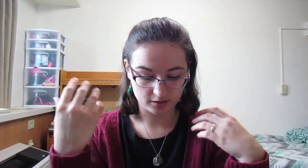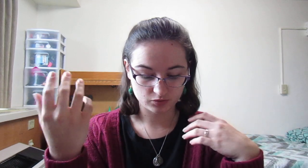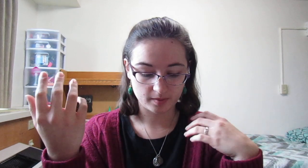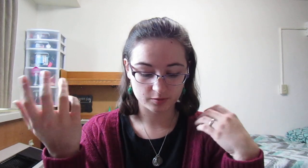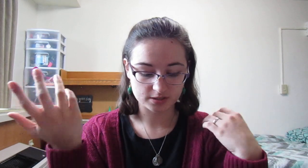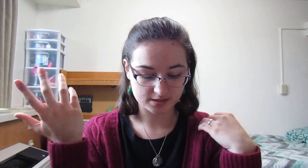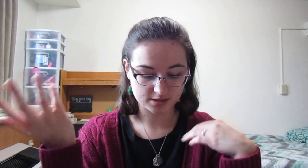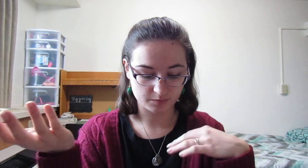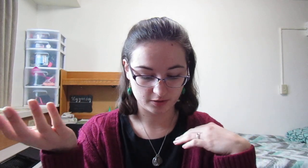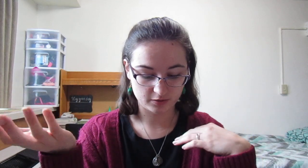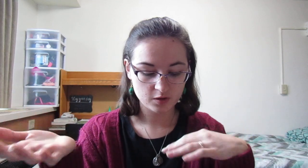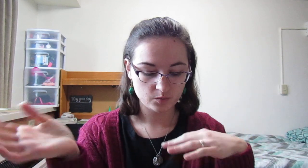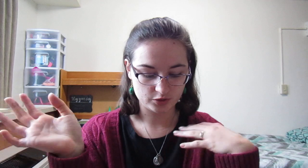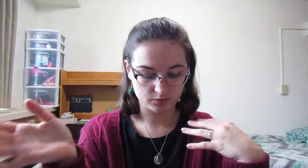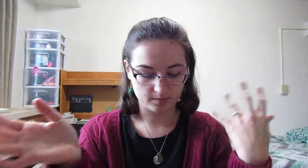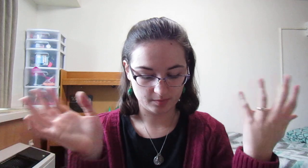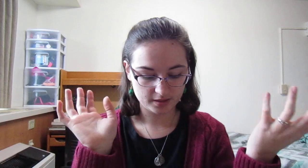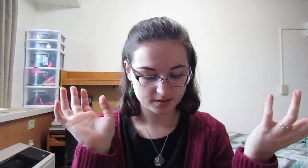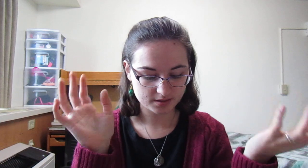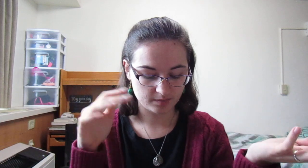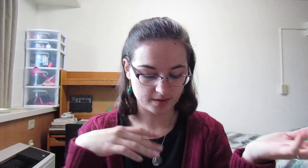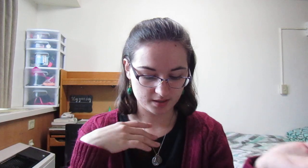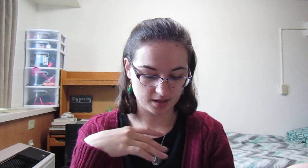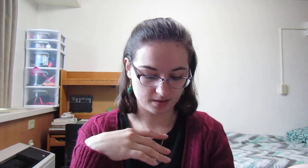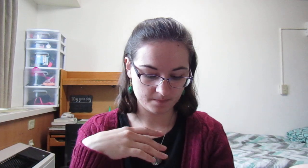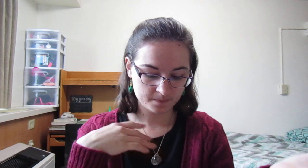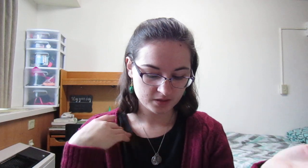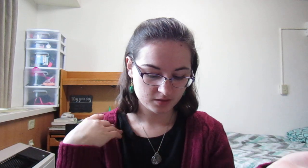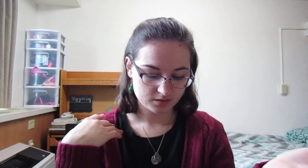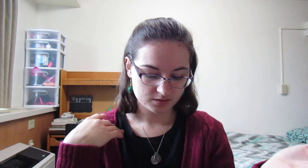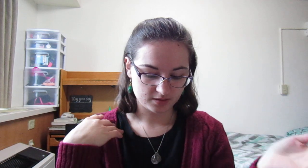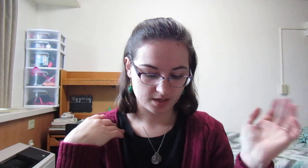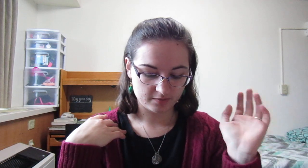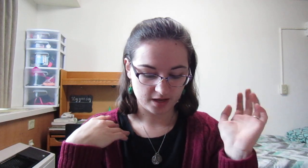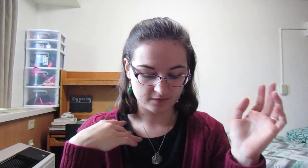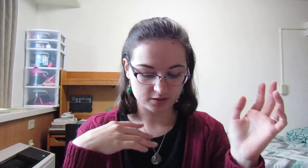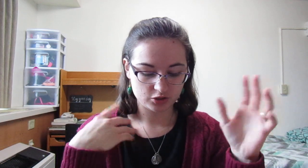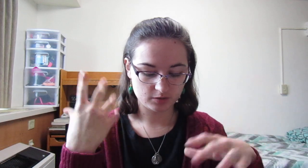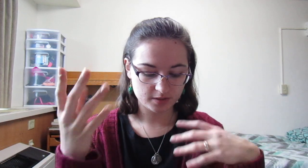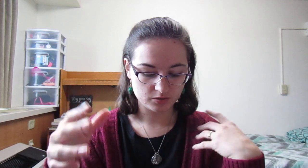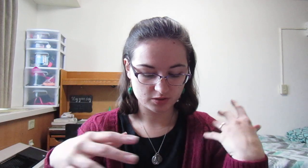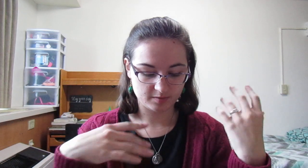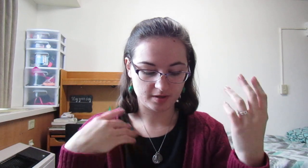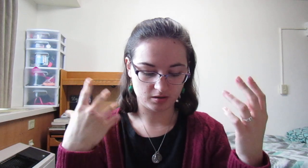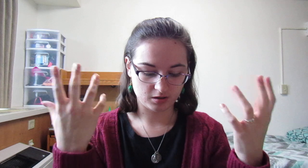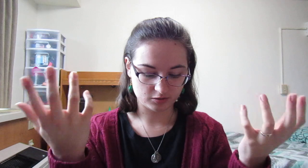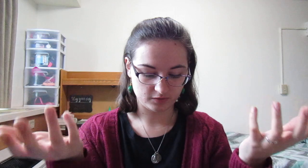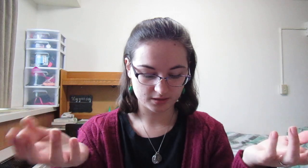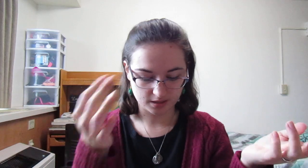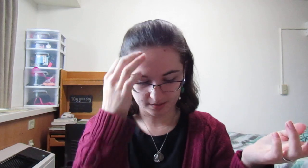to remember Jesus' birth, we should remember that he is coming back again. So the time of Advent should be used to prepare our hearts for that time.